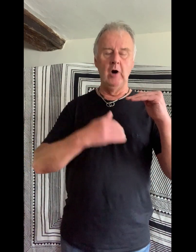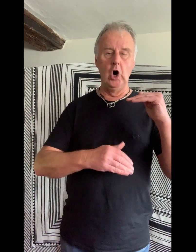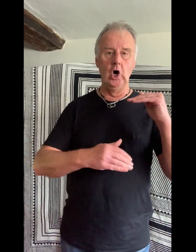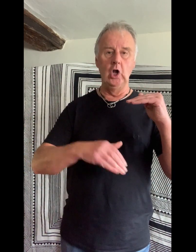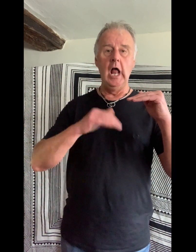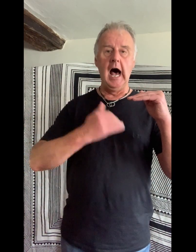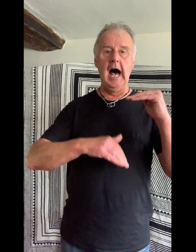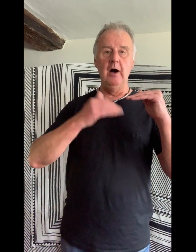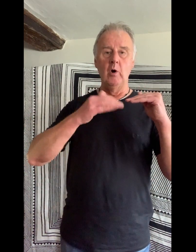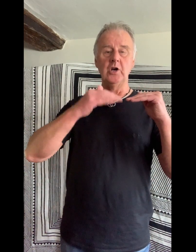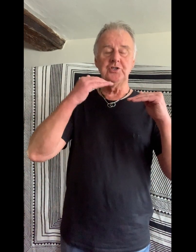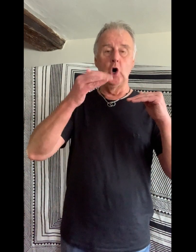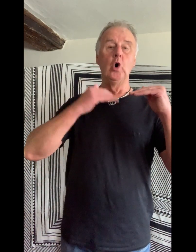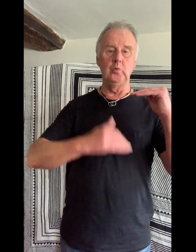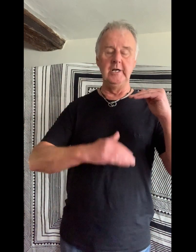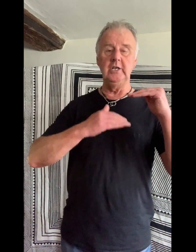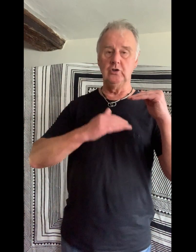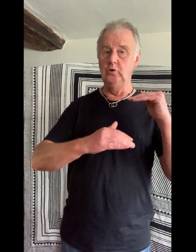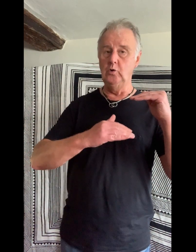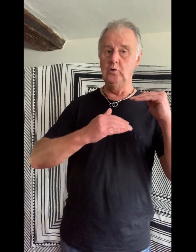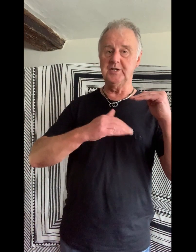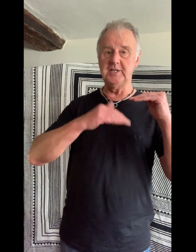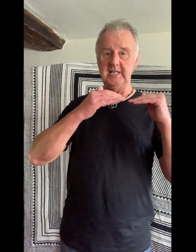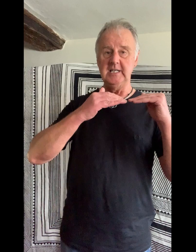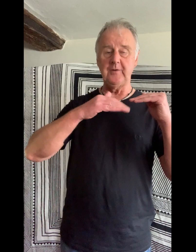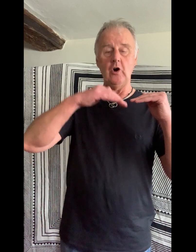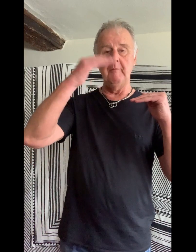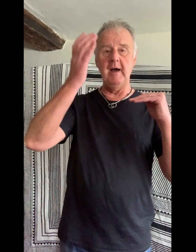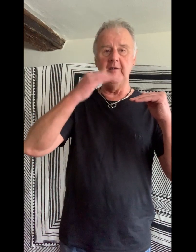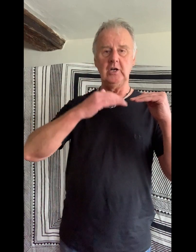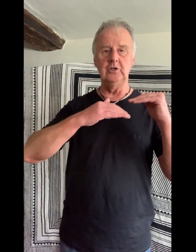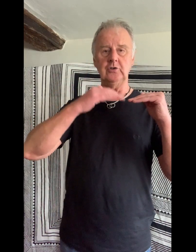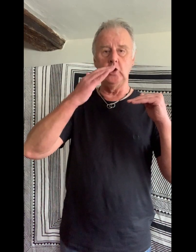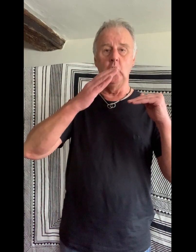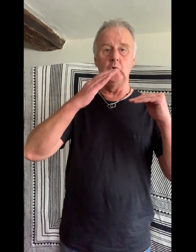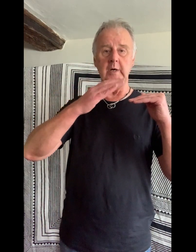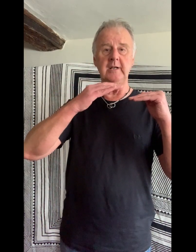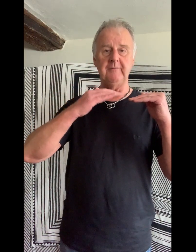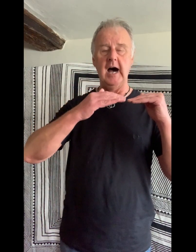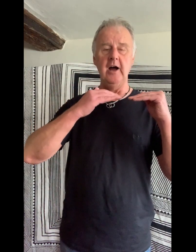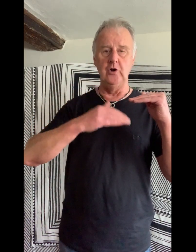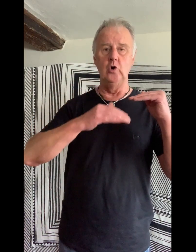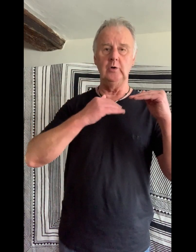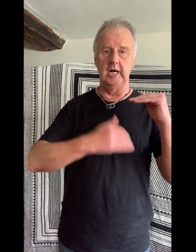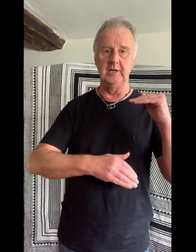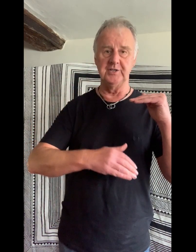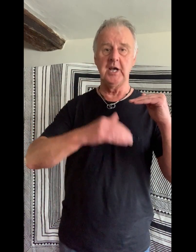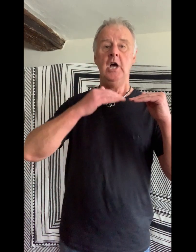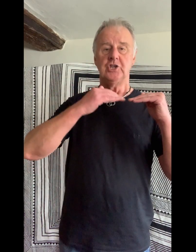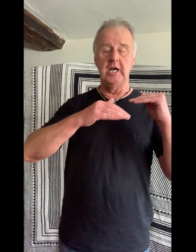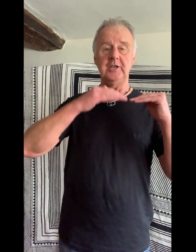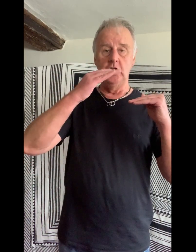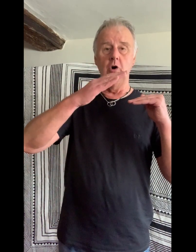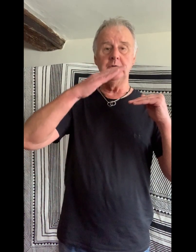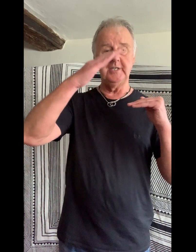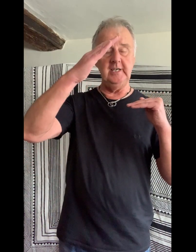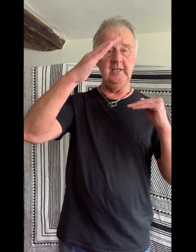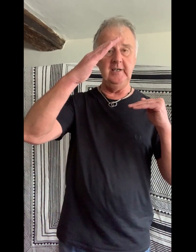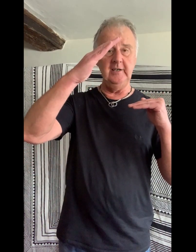all, I was told. We'd cruise the seas for American gold. We'd fire no guns. Shed no tears.